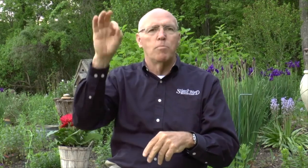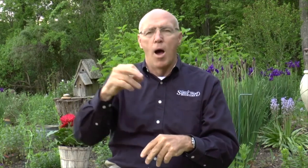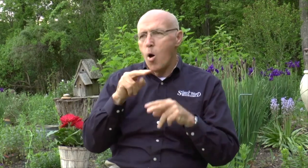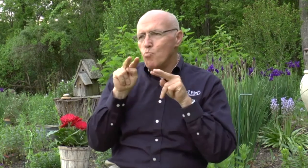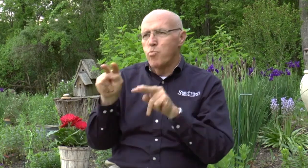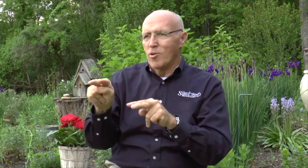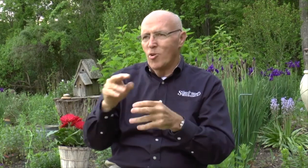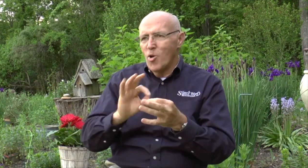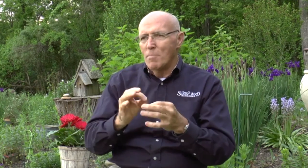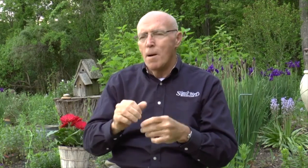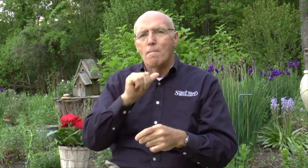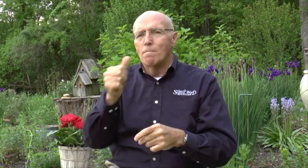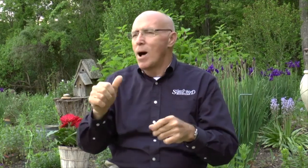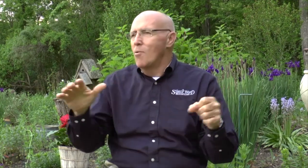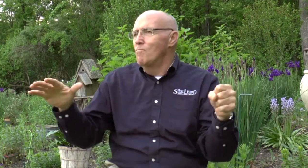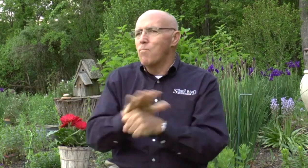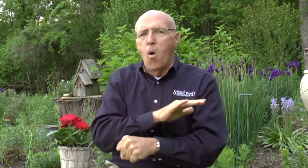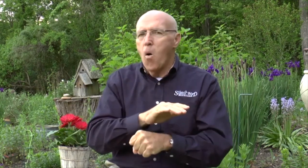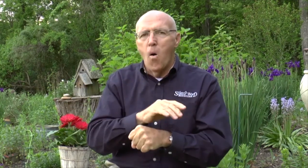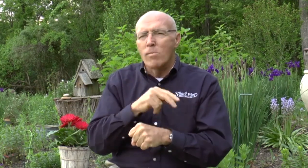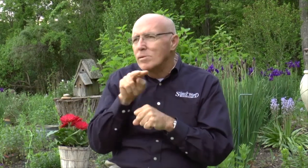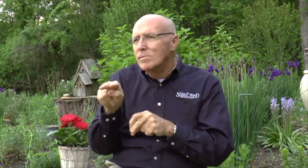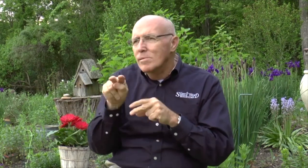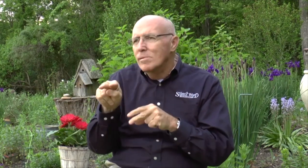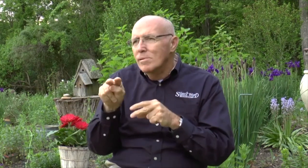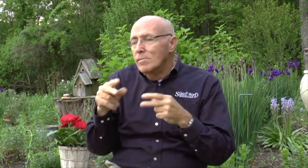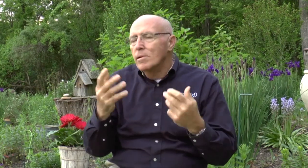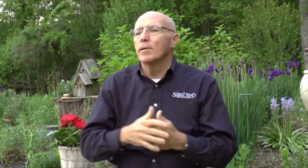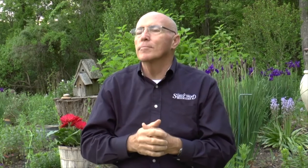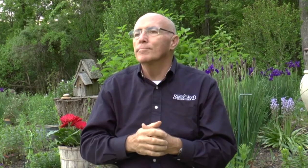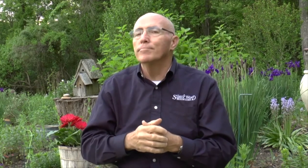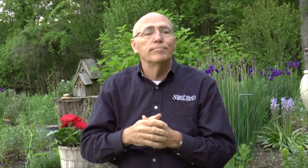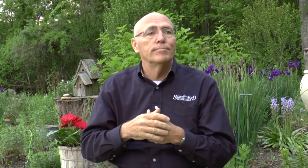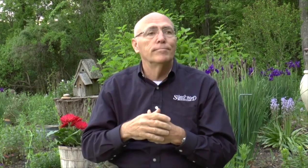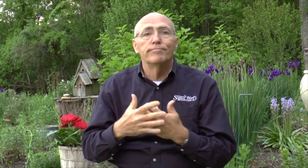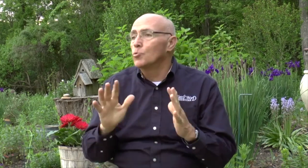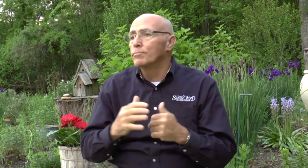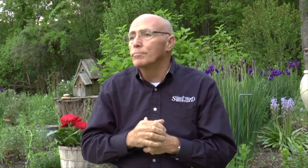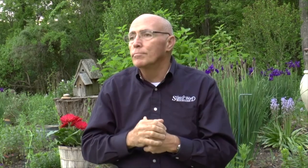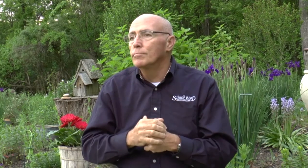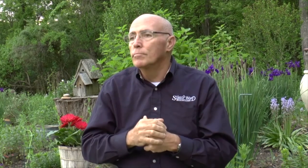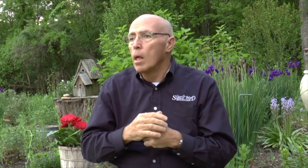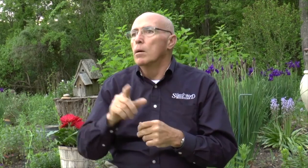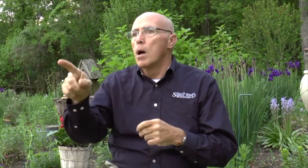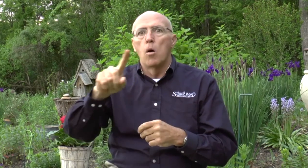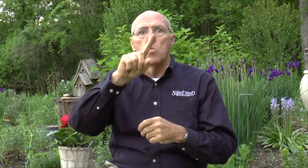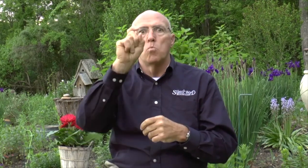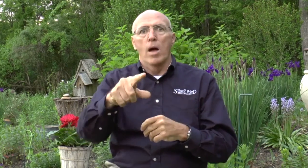Bill Rice III preached and preached. And I watched Mary. And boy, I understood everything. I'm watching her and got all finished. And